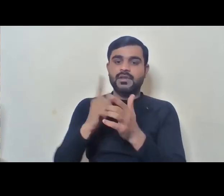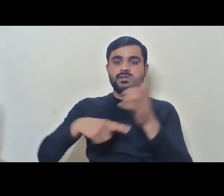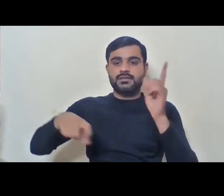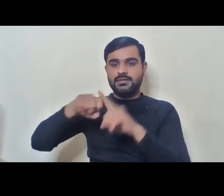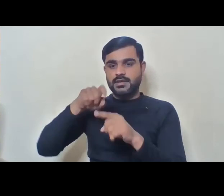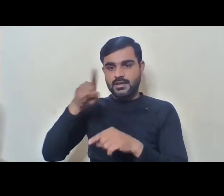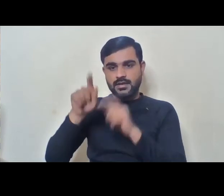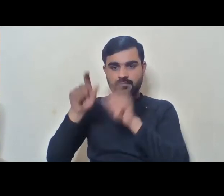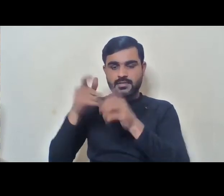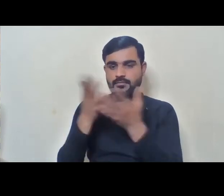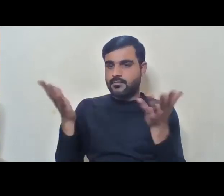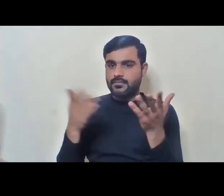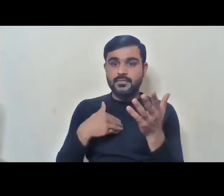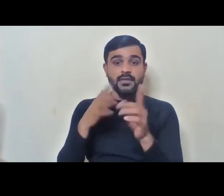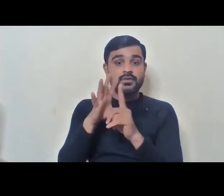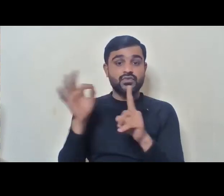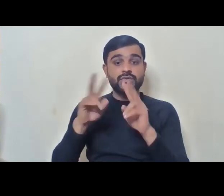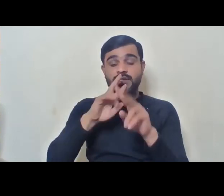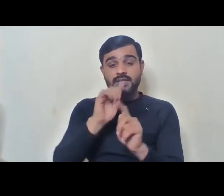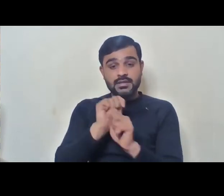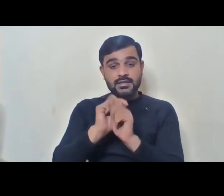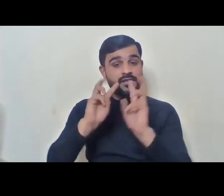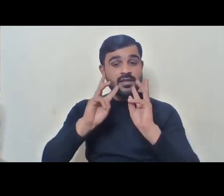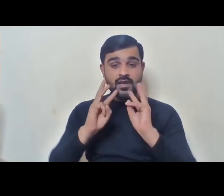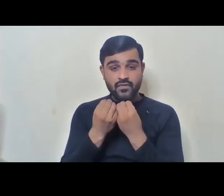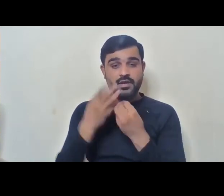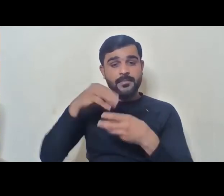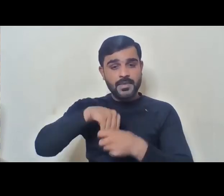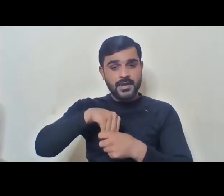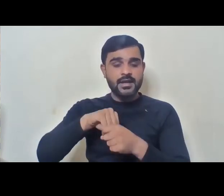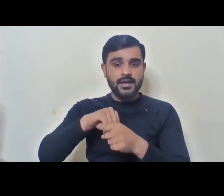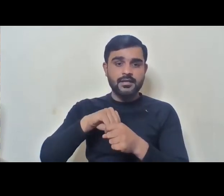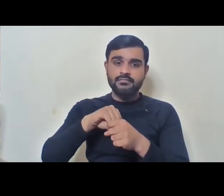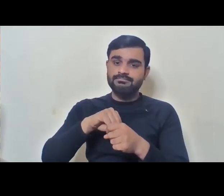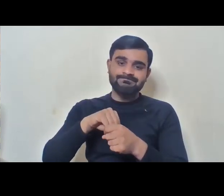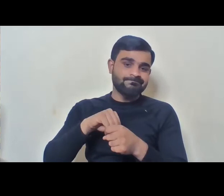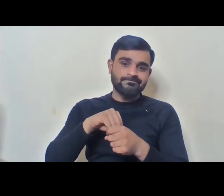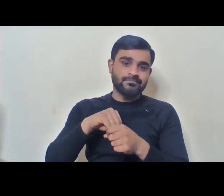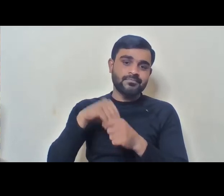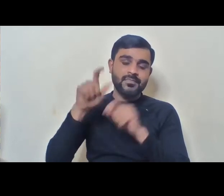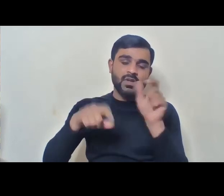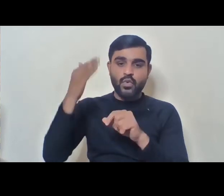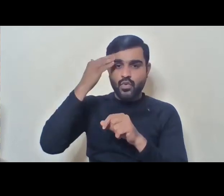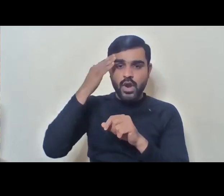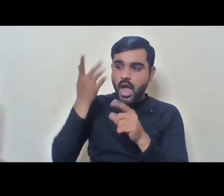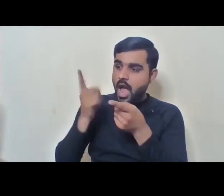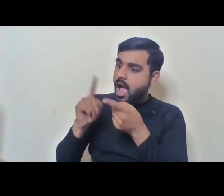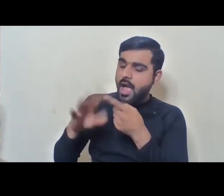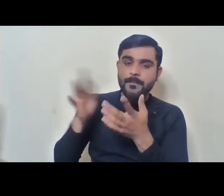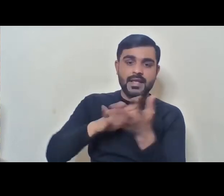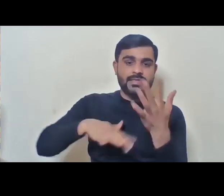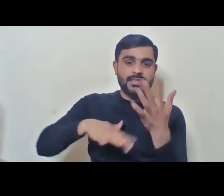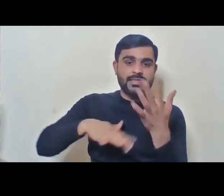So when we do such workshops, we just get a vent. And people get to know what is happening all around.